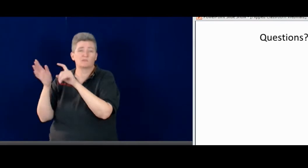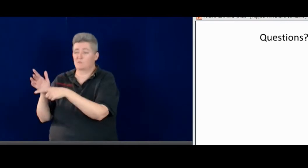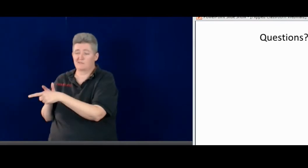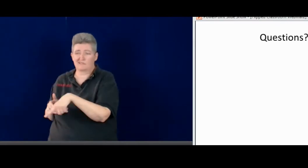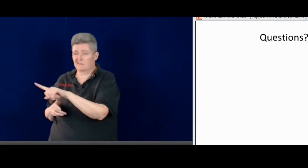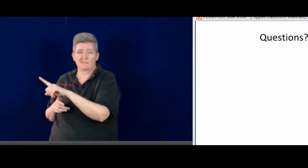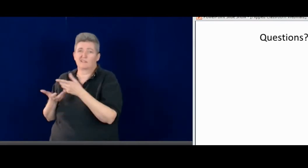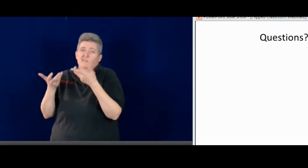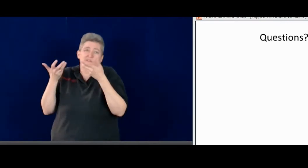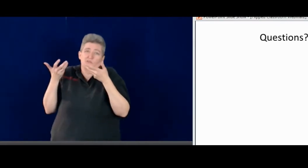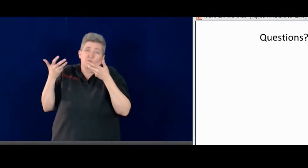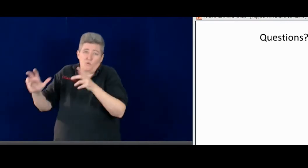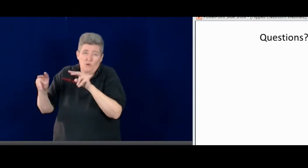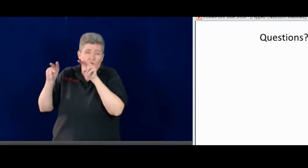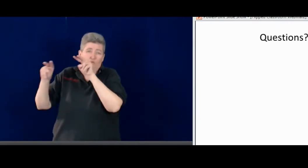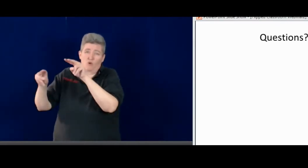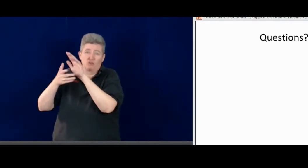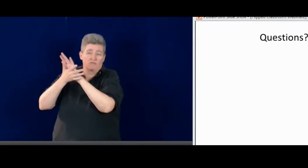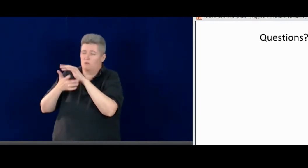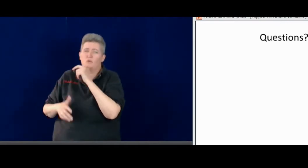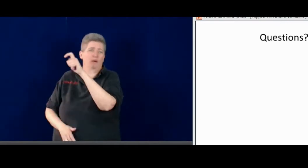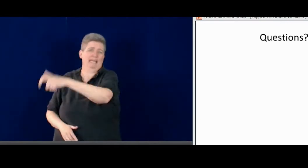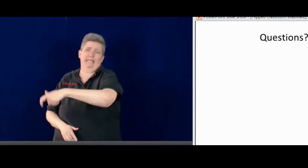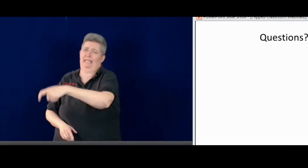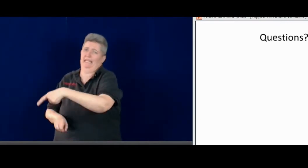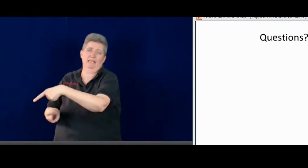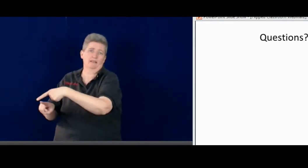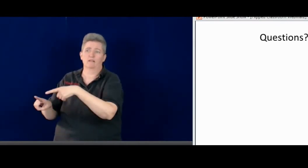classroom, it's easier for that to match the levels.